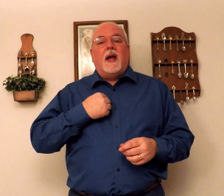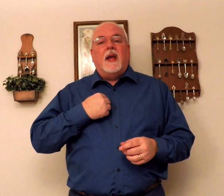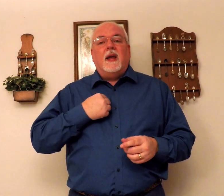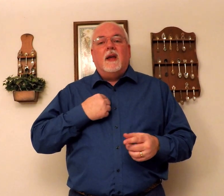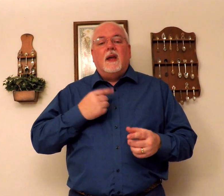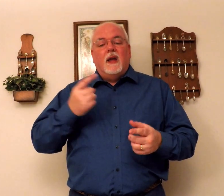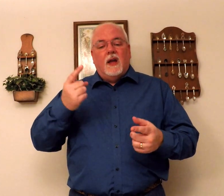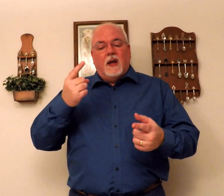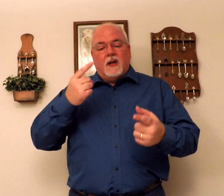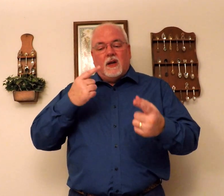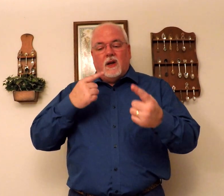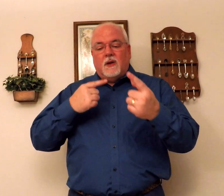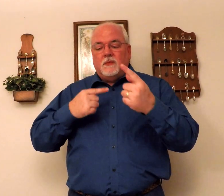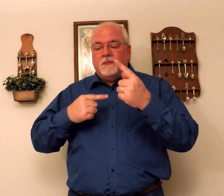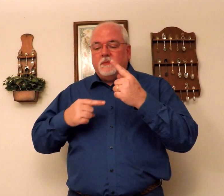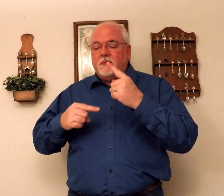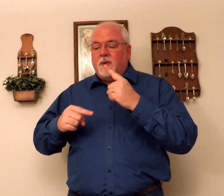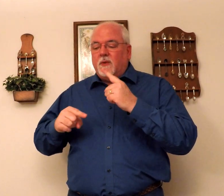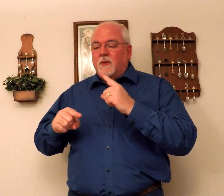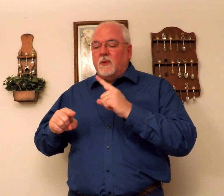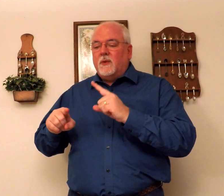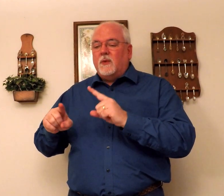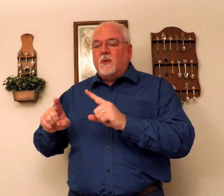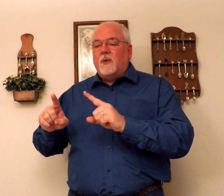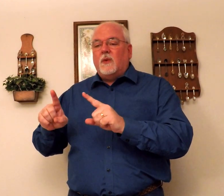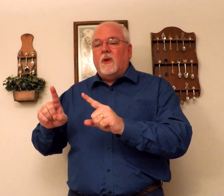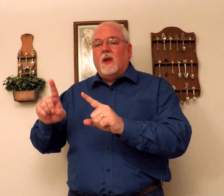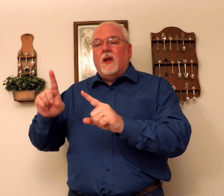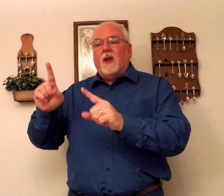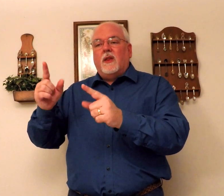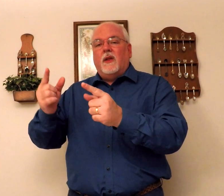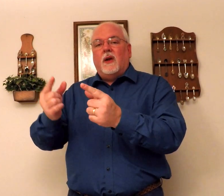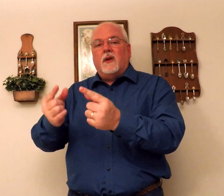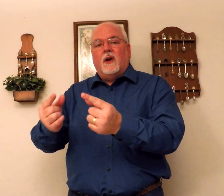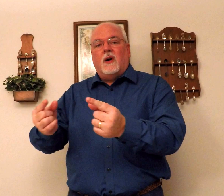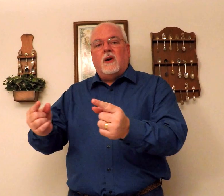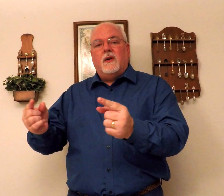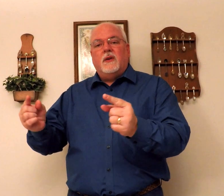i come to the garden